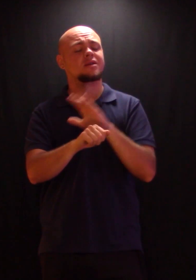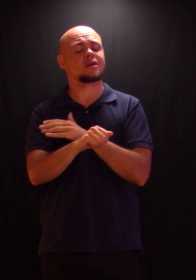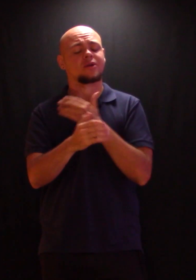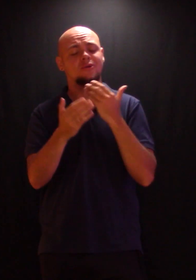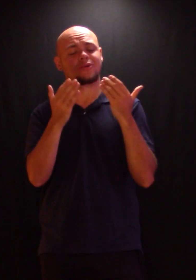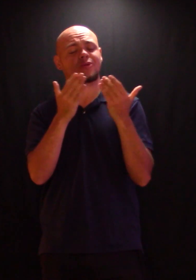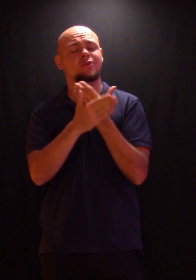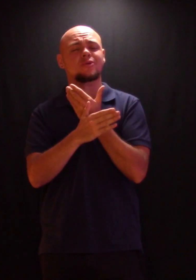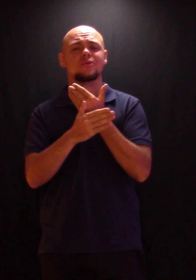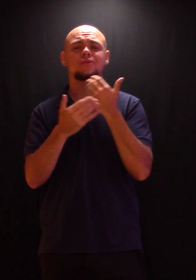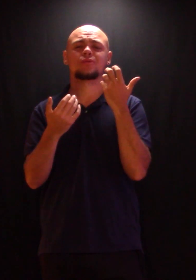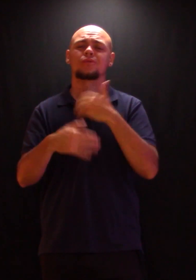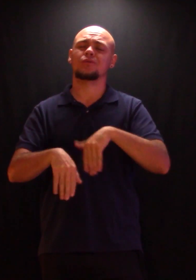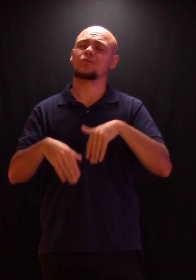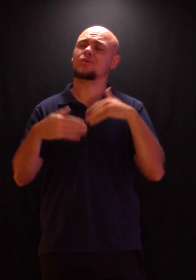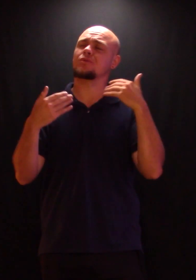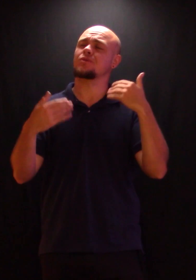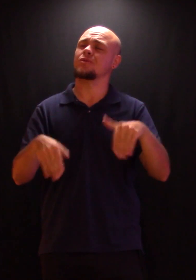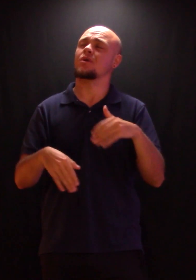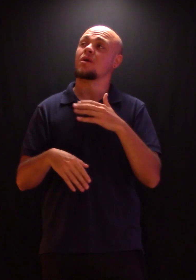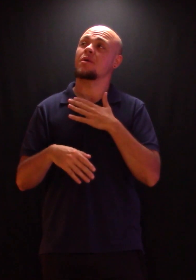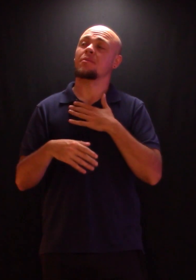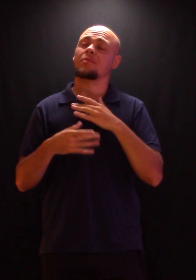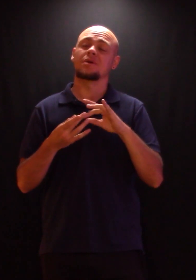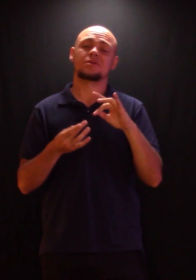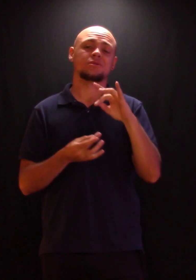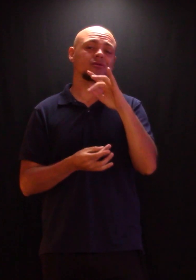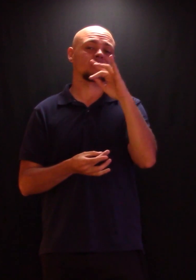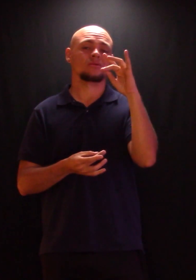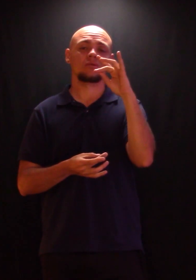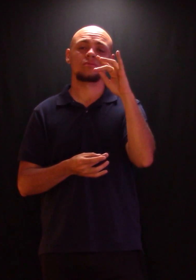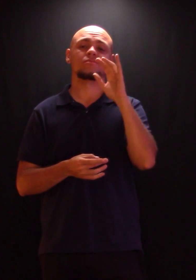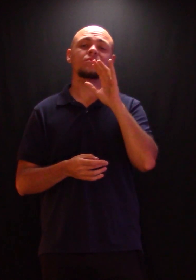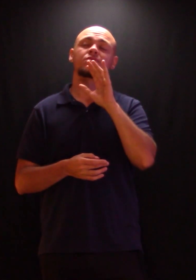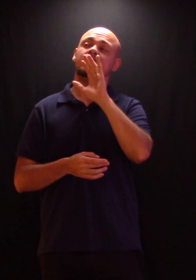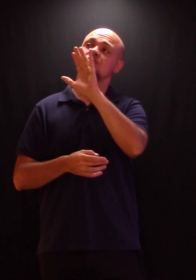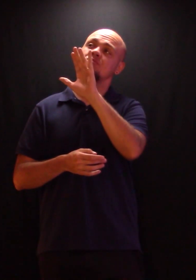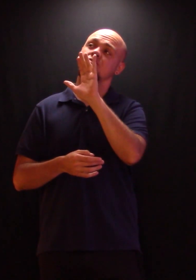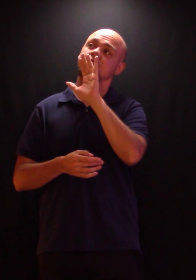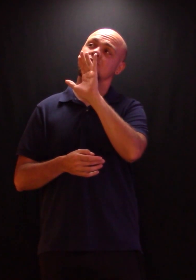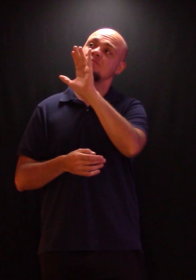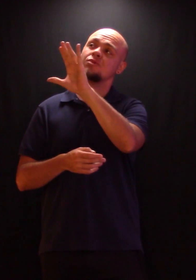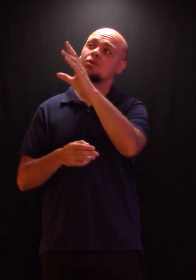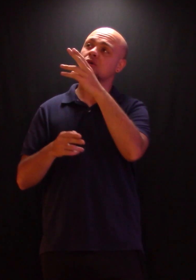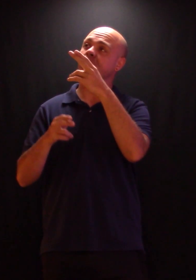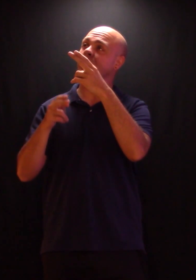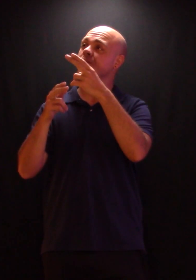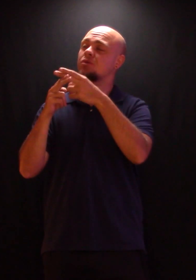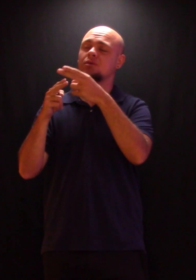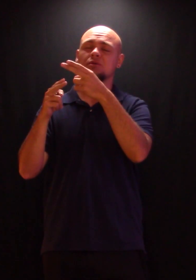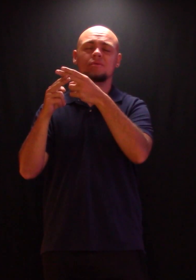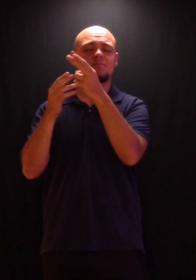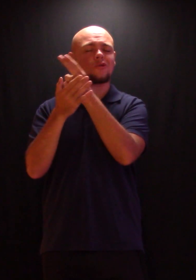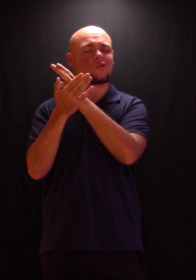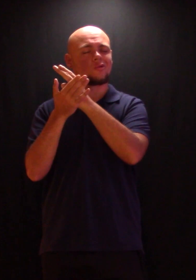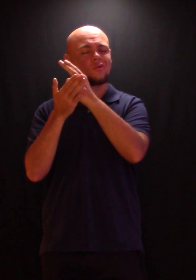never before, O my soul I'll worship Your